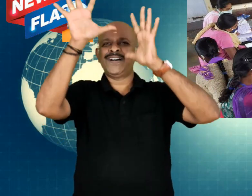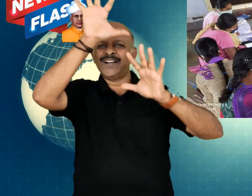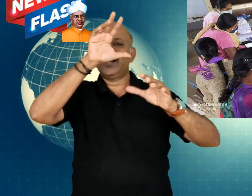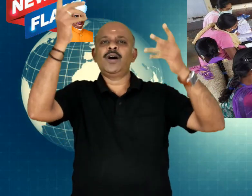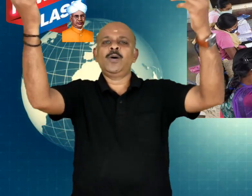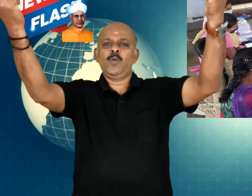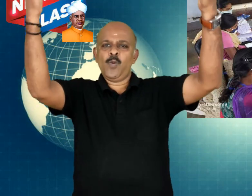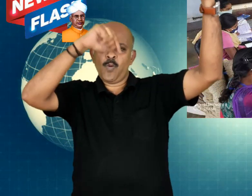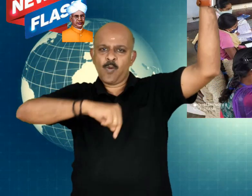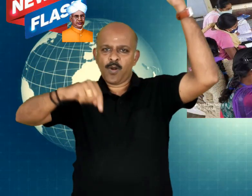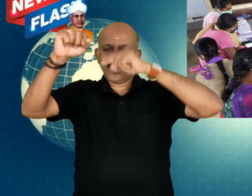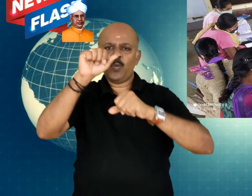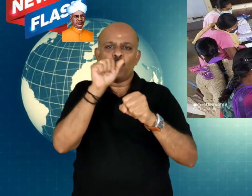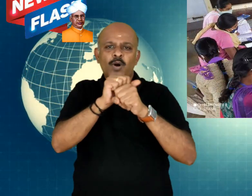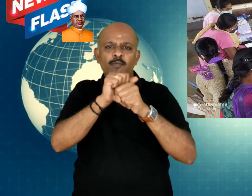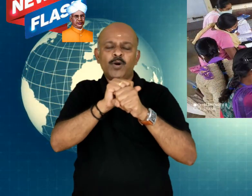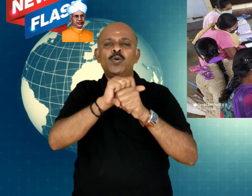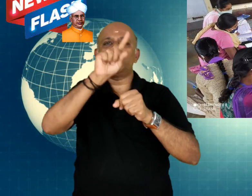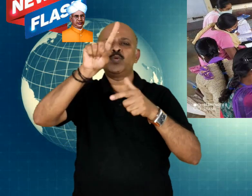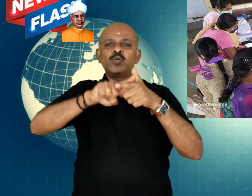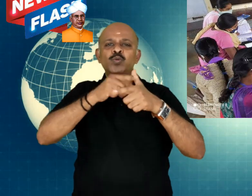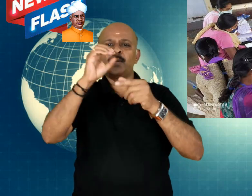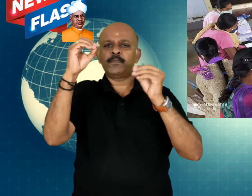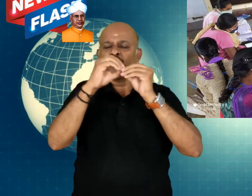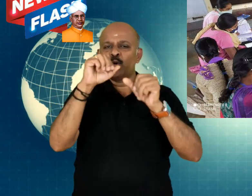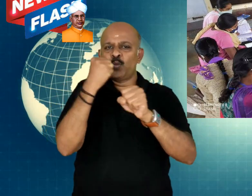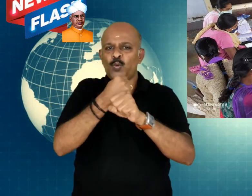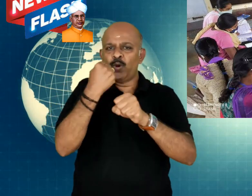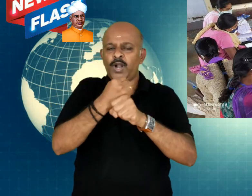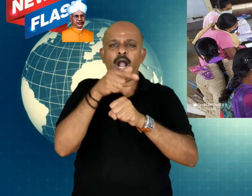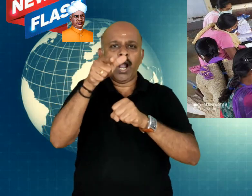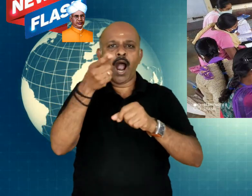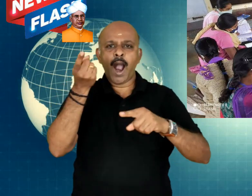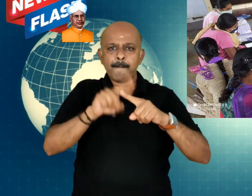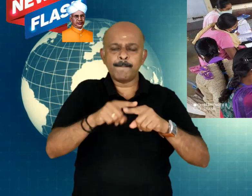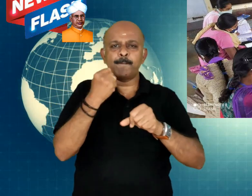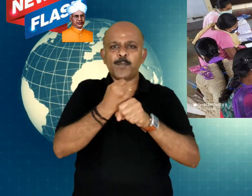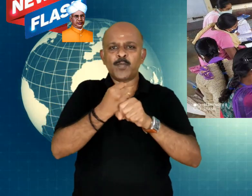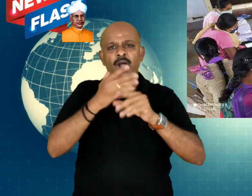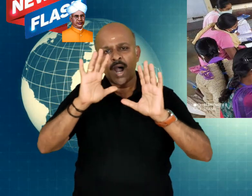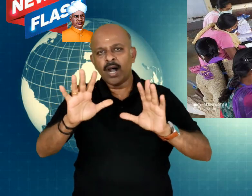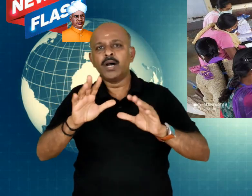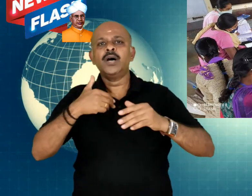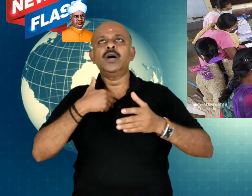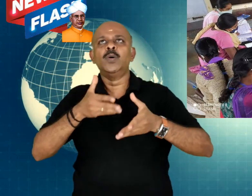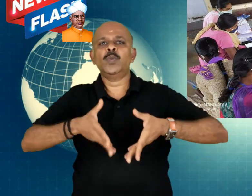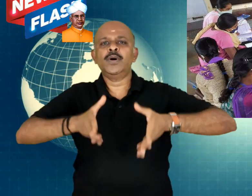These children have parents of migrant labors coming from different places of the country.